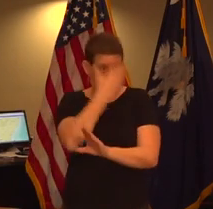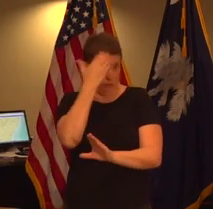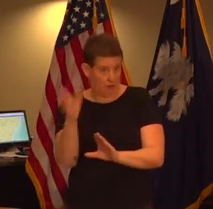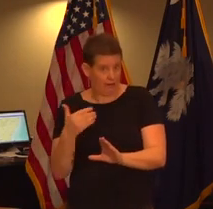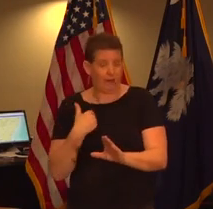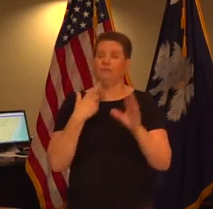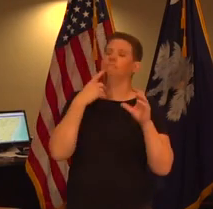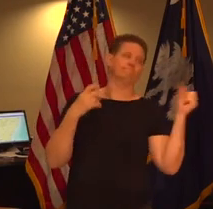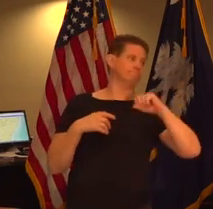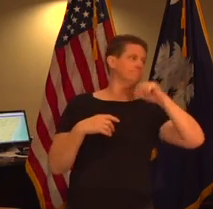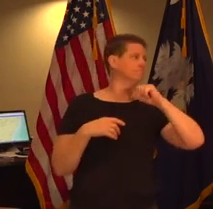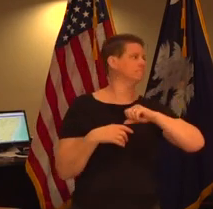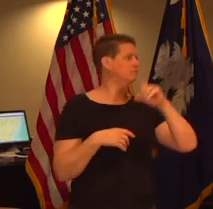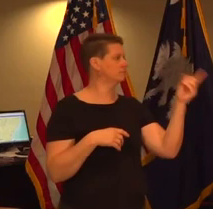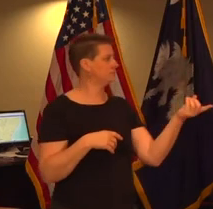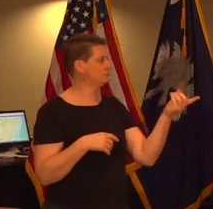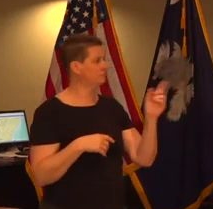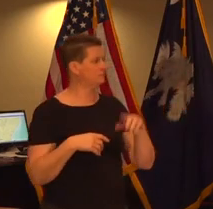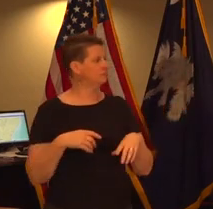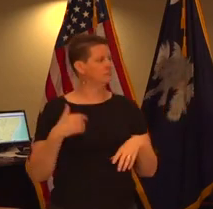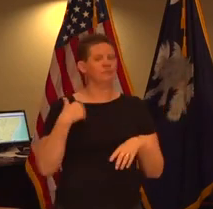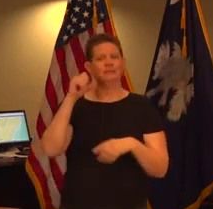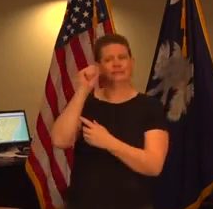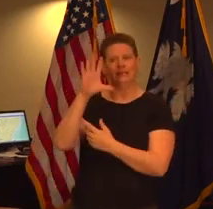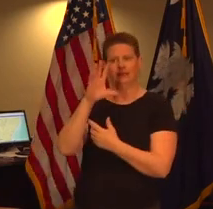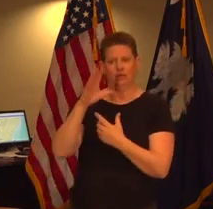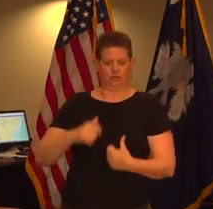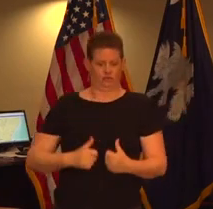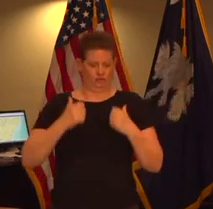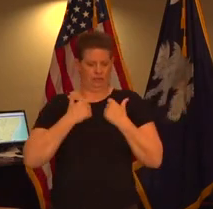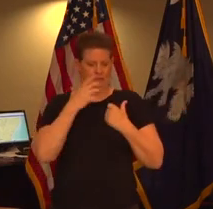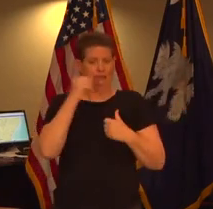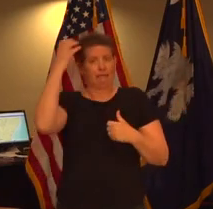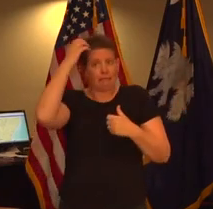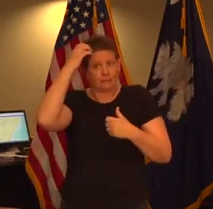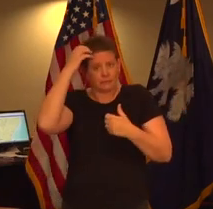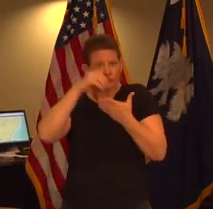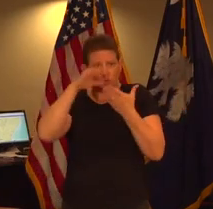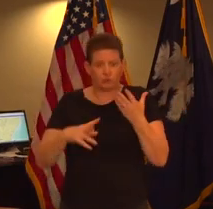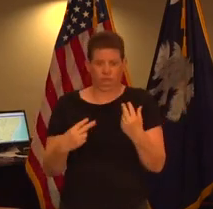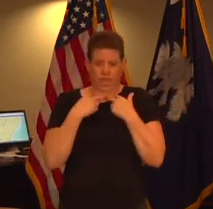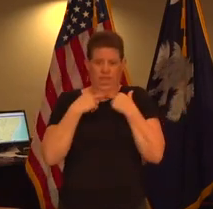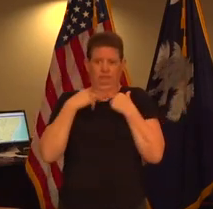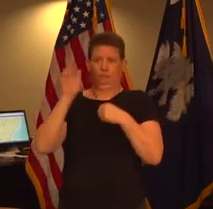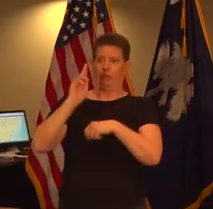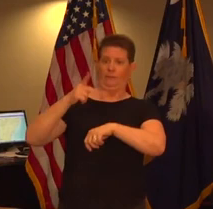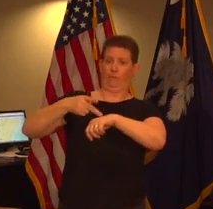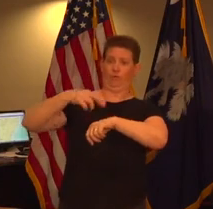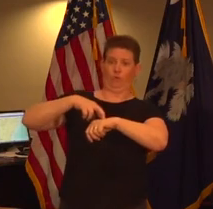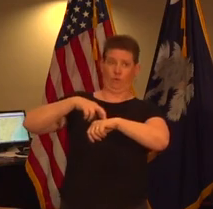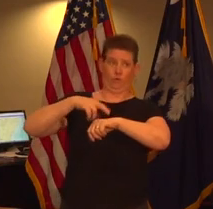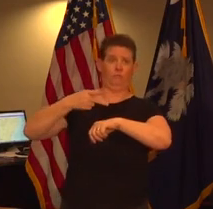yes there are south carolina residents and clemson students stuck in peru are we working to get them home or